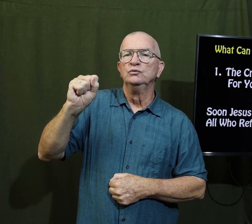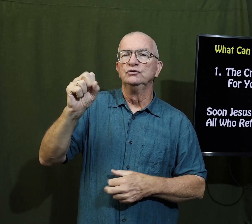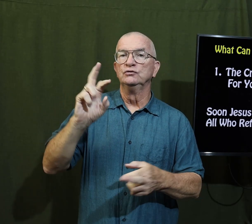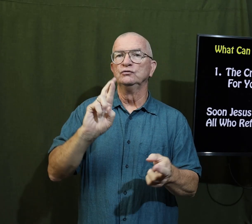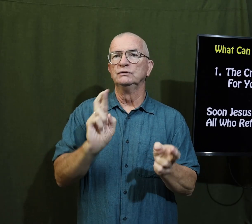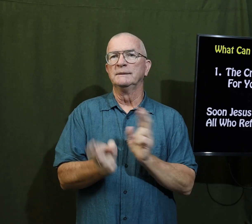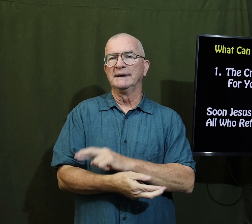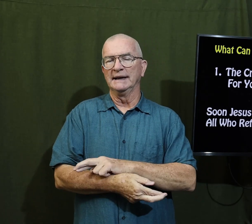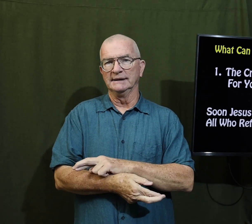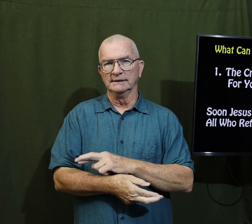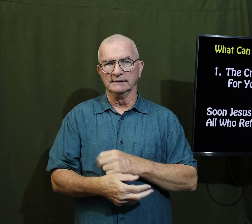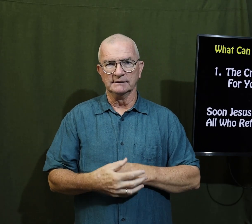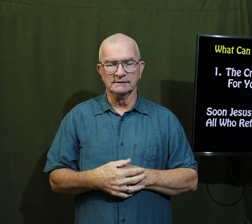refuse to repent